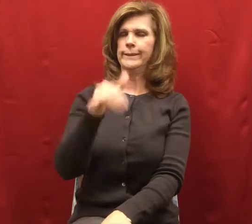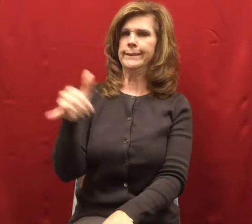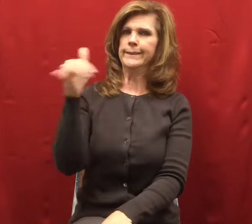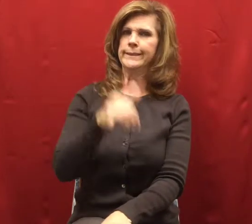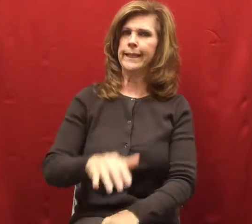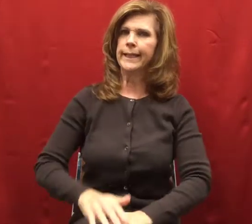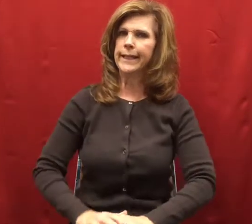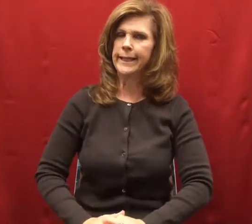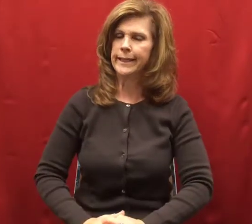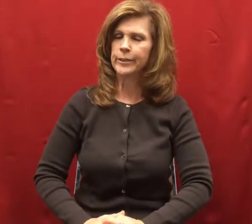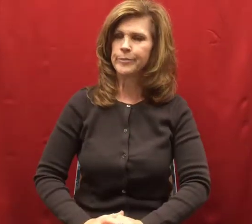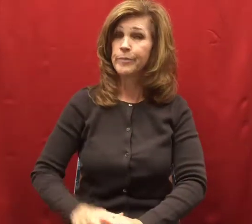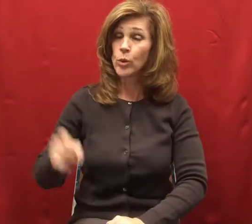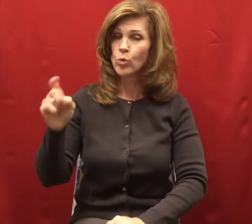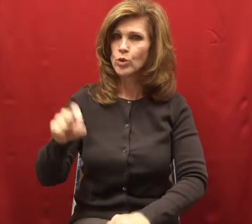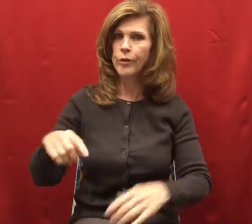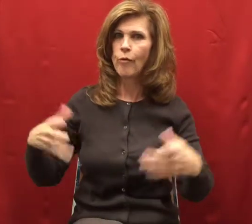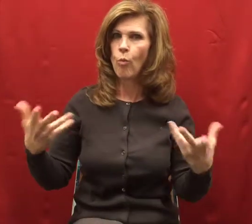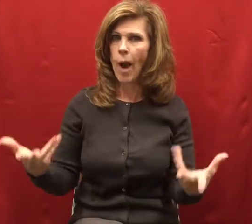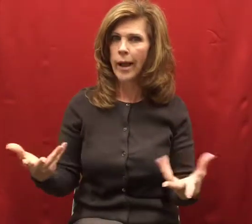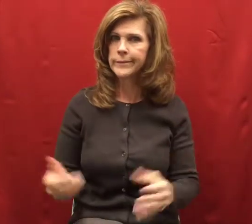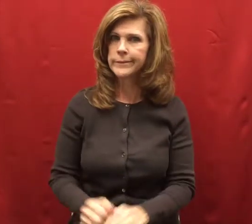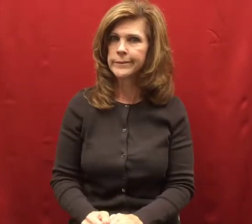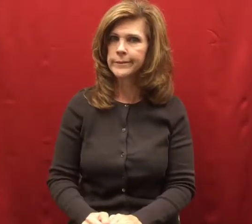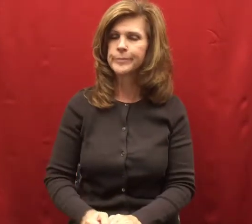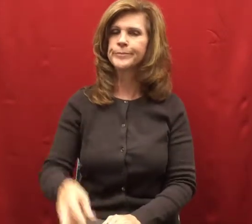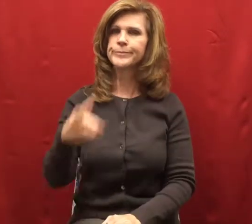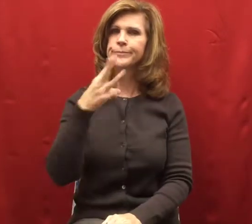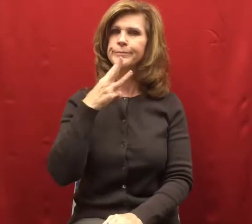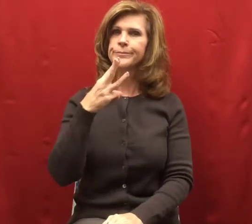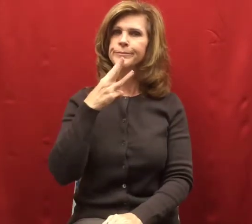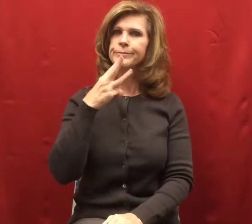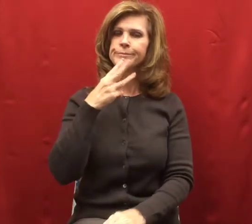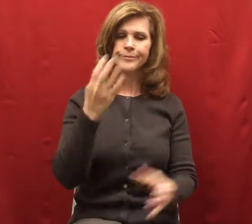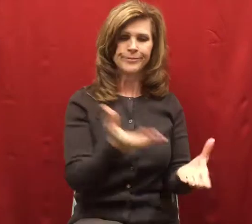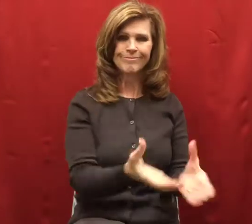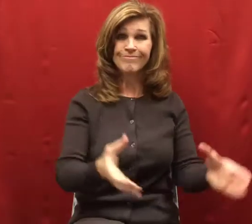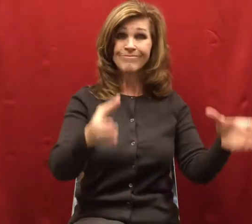Why didn't you cool it in water and carry it in your hands?